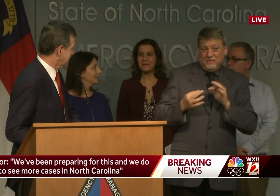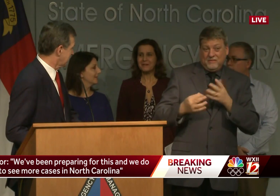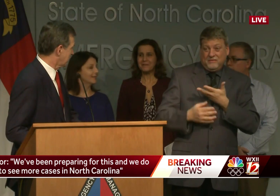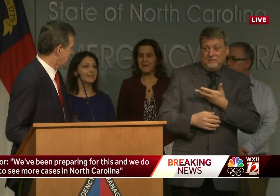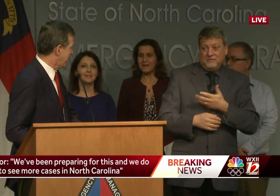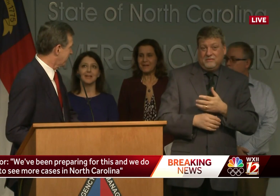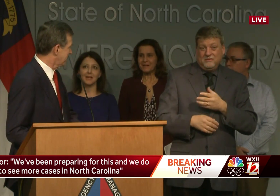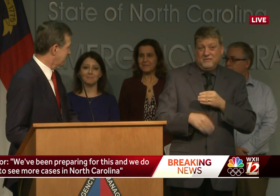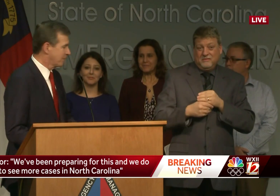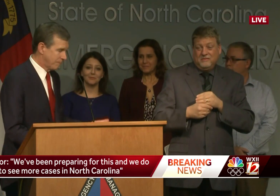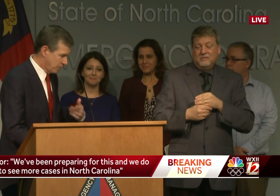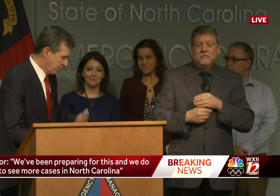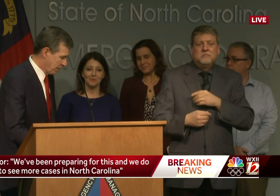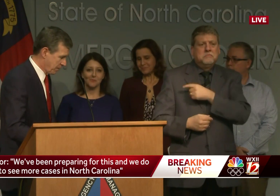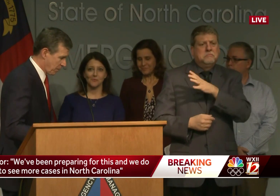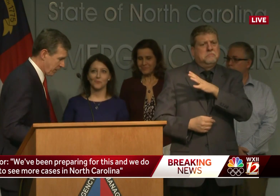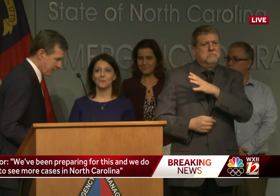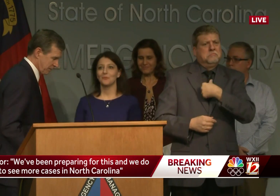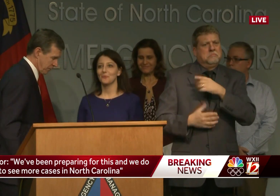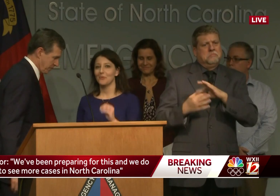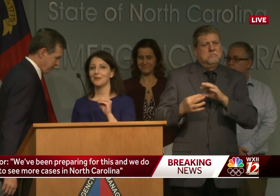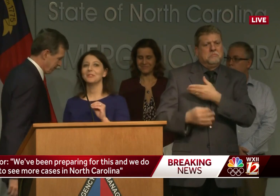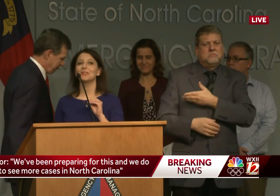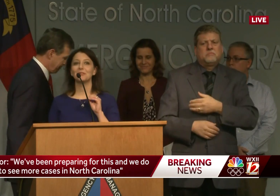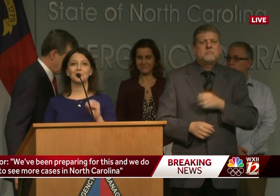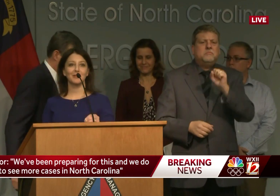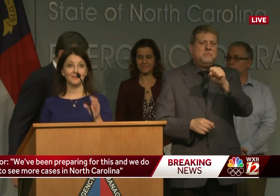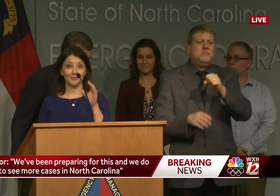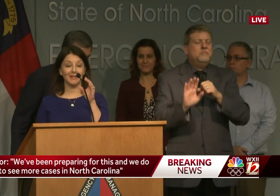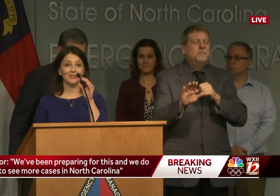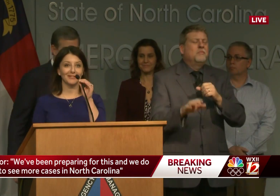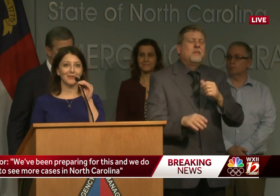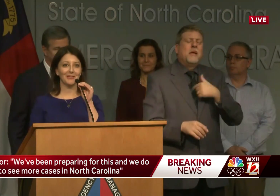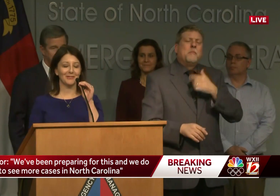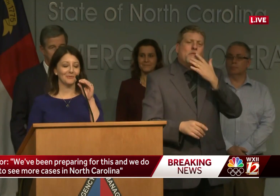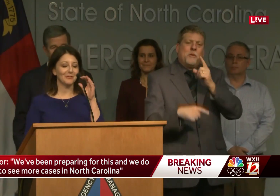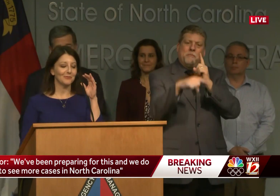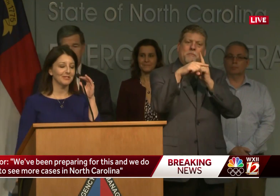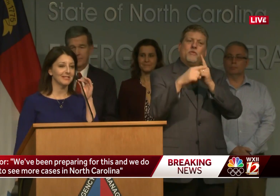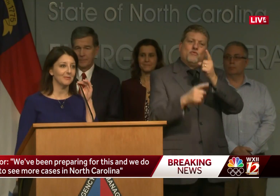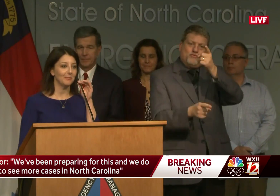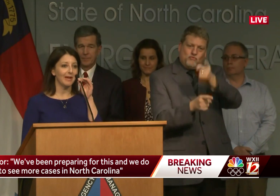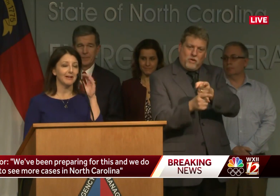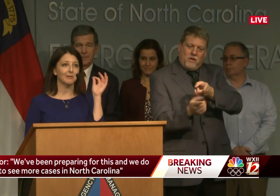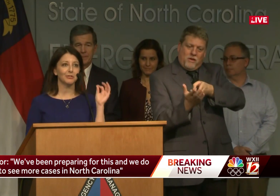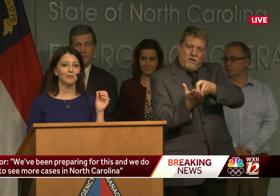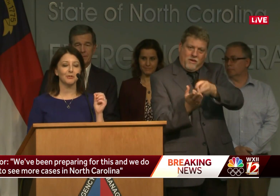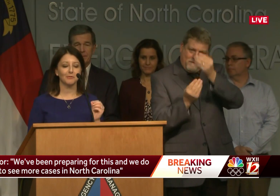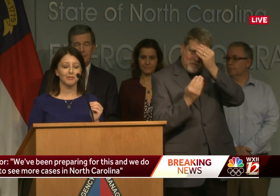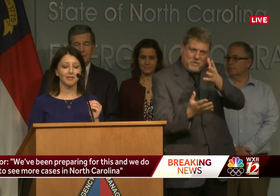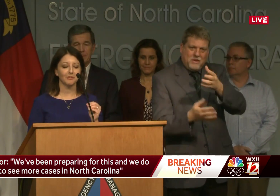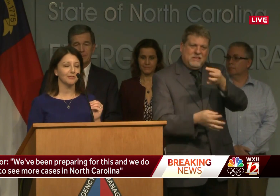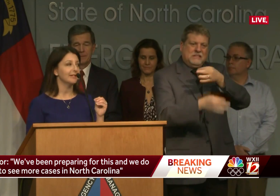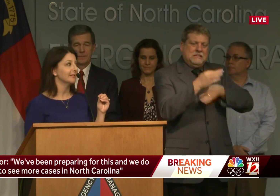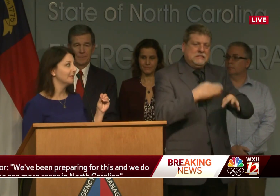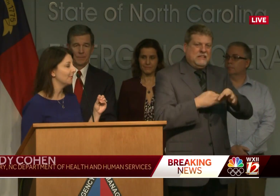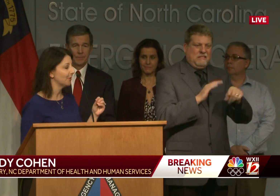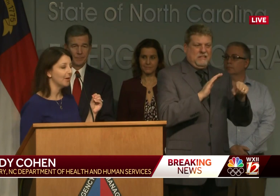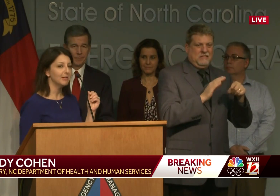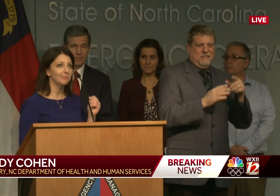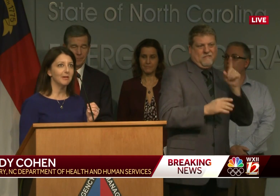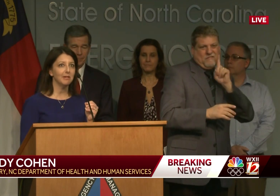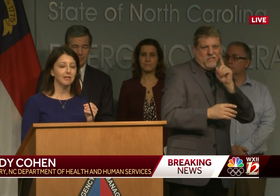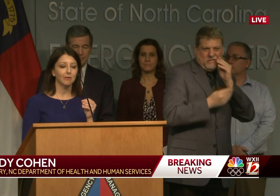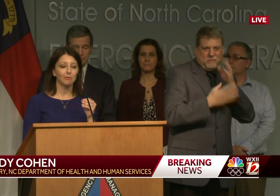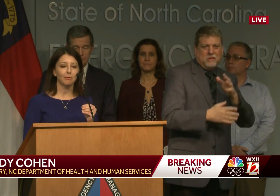anything with that. Yeah. So. Go ahead, Dr. Goll. Why don't we share some good information rather than reinforcing some of the bad, and I'll turn it over to Dr. Tilson